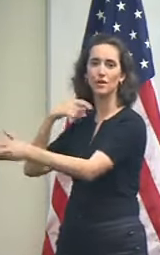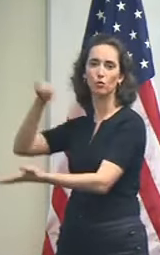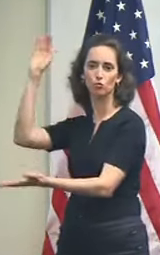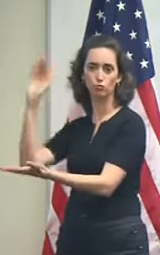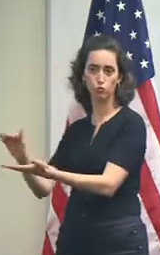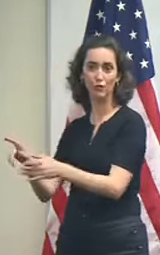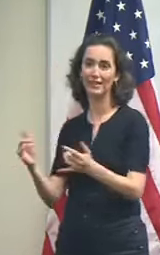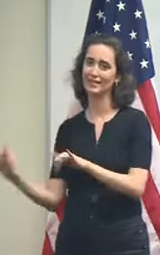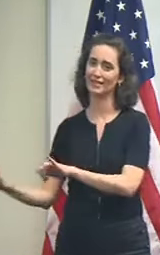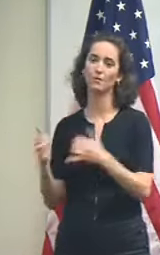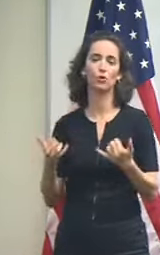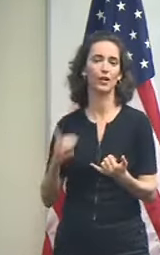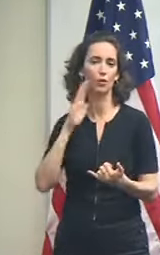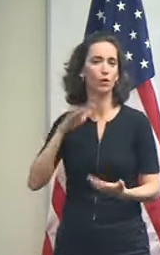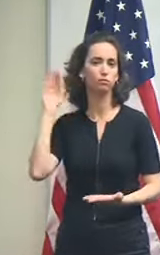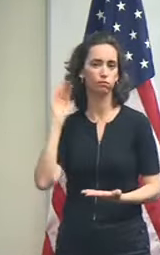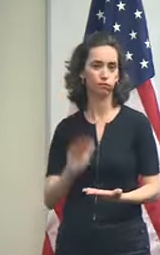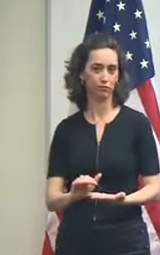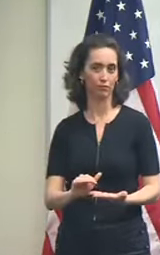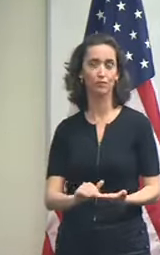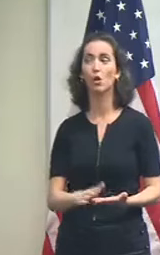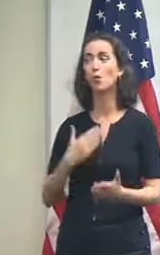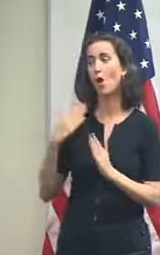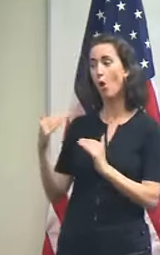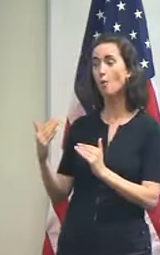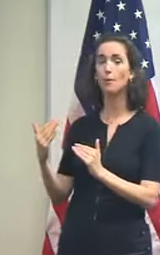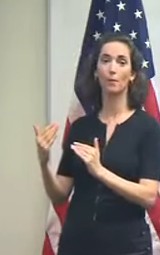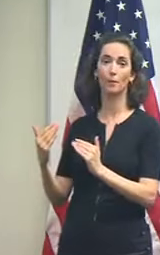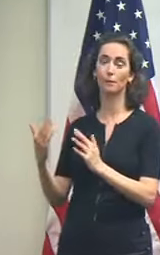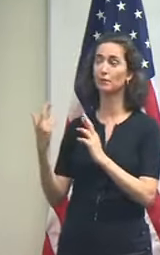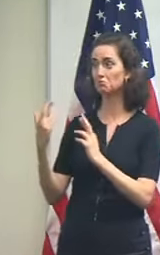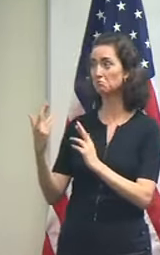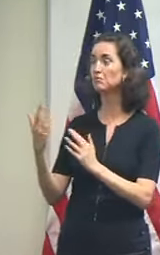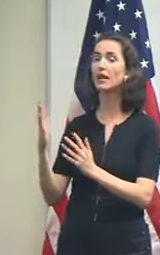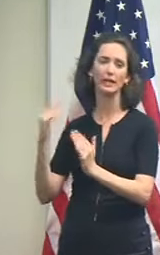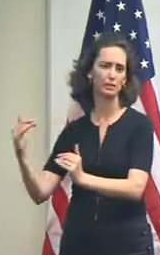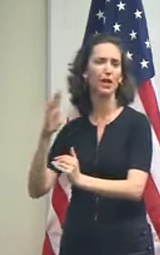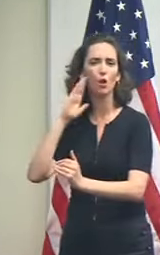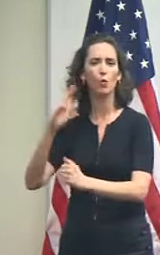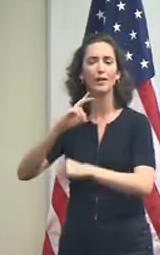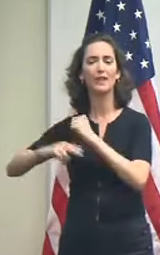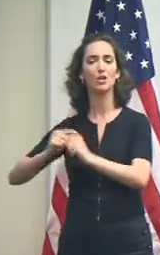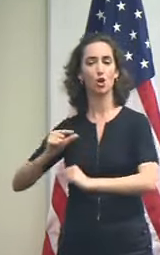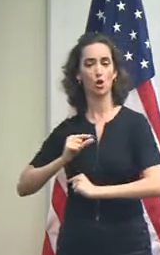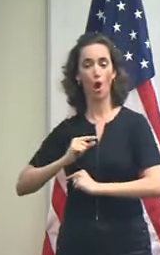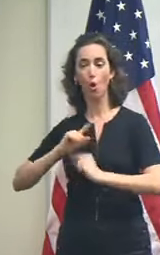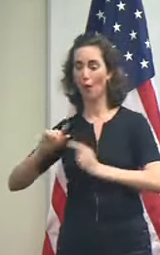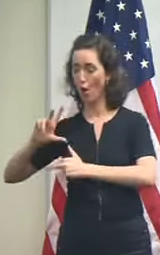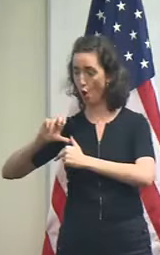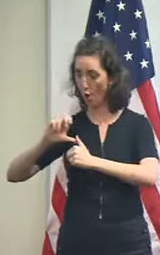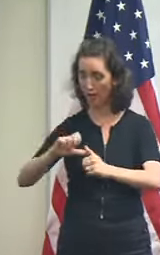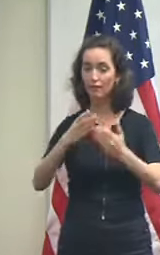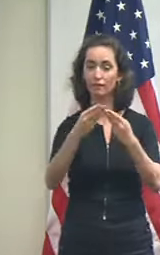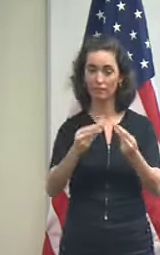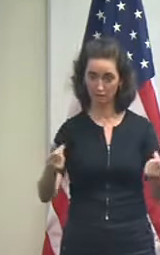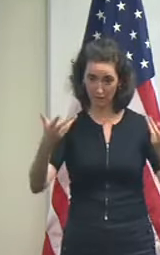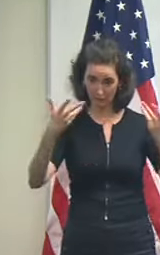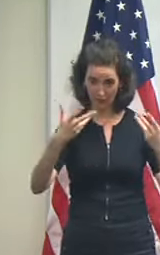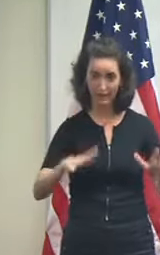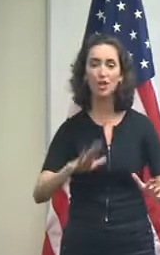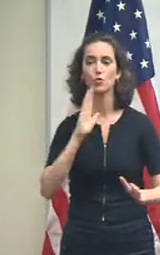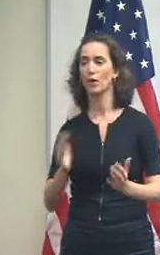and expect that the National Guard will very quickly stand up community testing sites once Hurricane Zeta